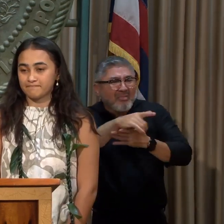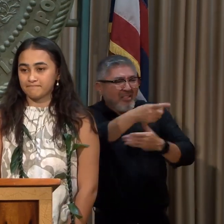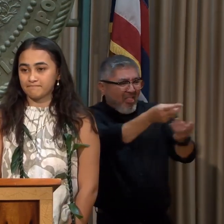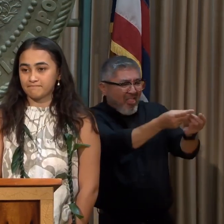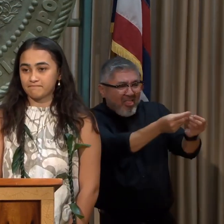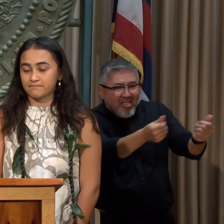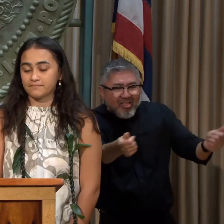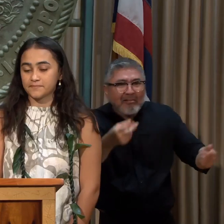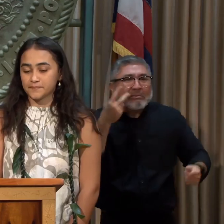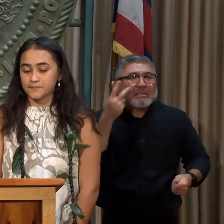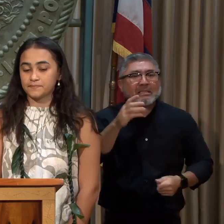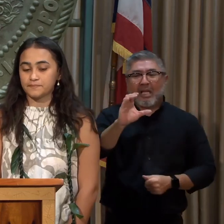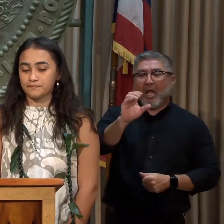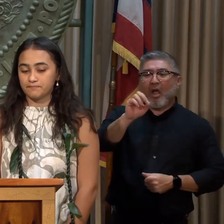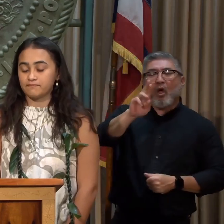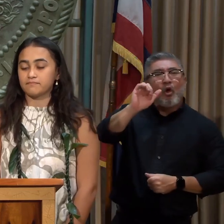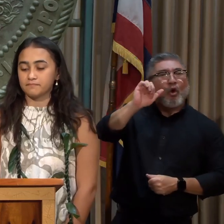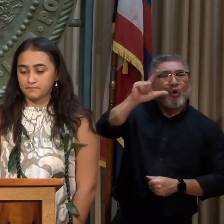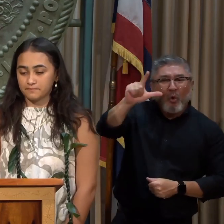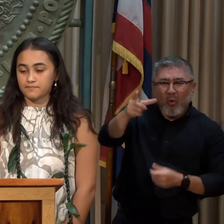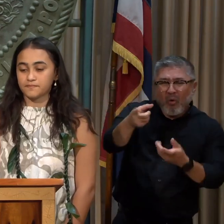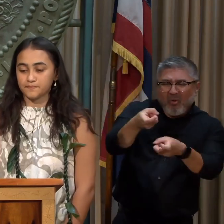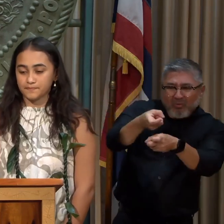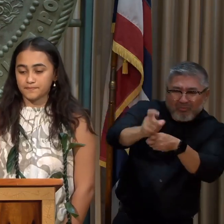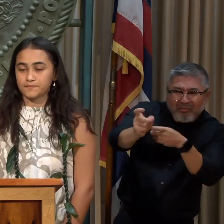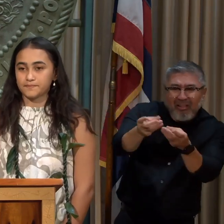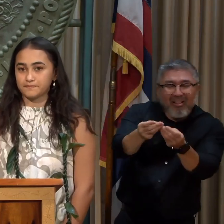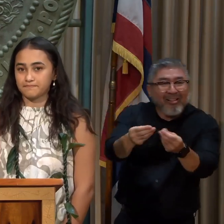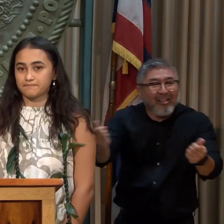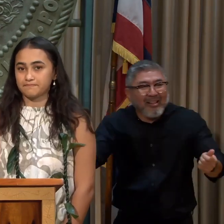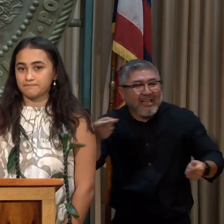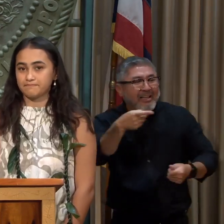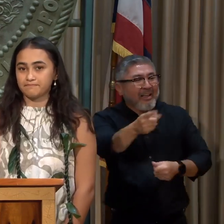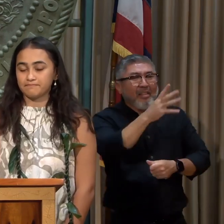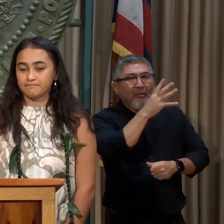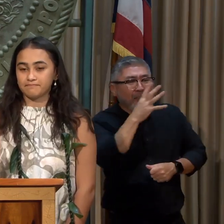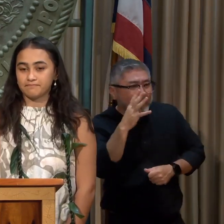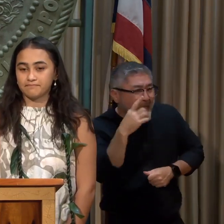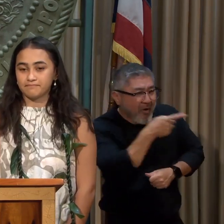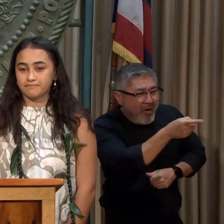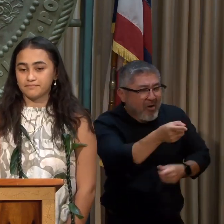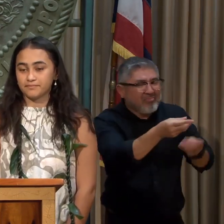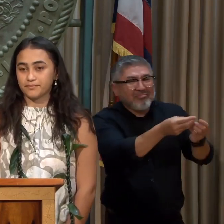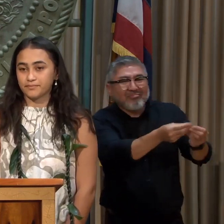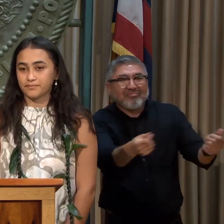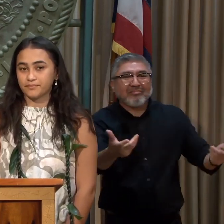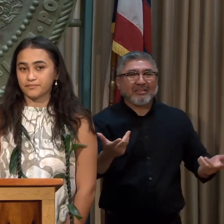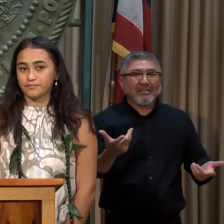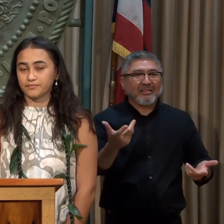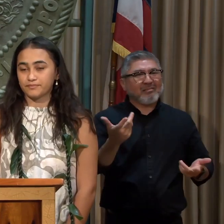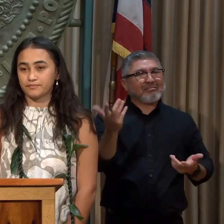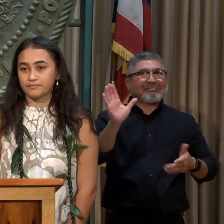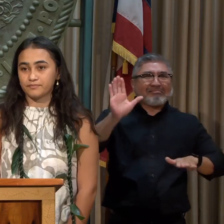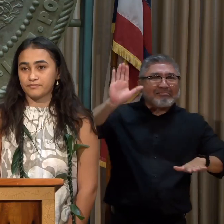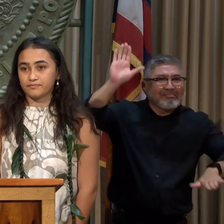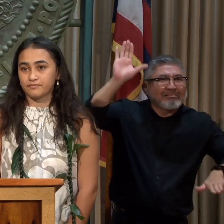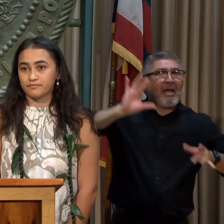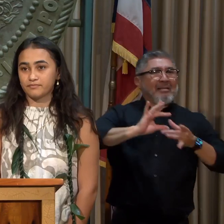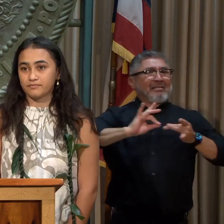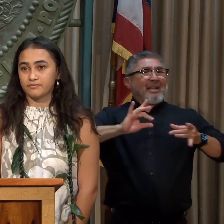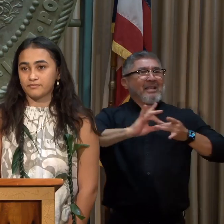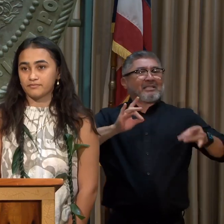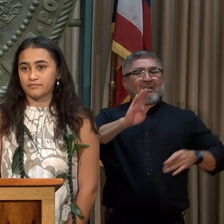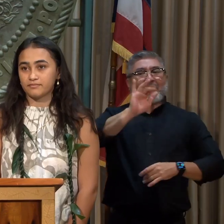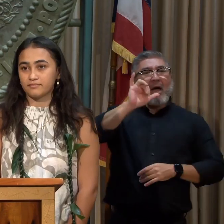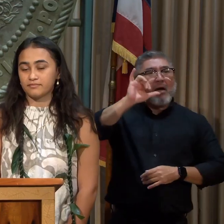seen the coral reefs disappearing and our farmlands and the hurricanes and testifying at bills, writing letters to the